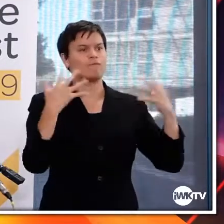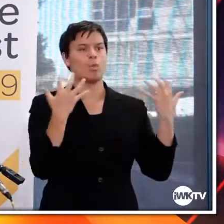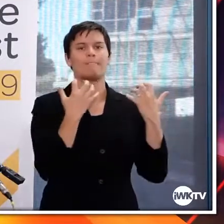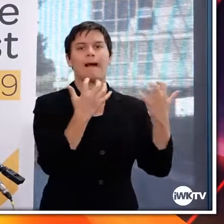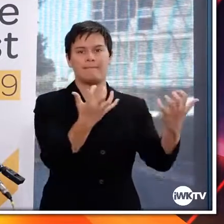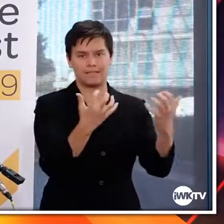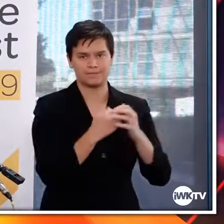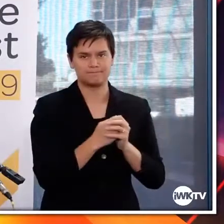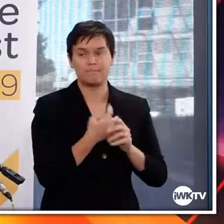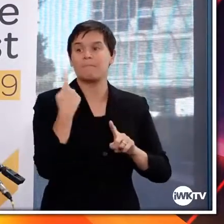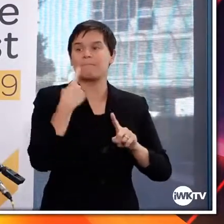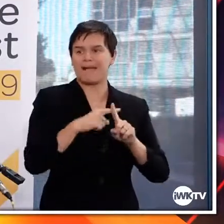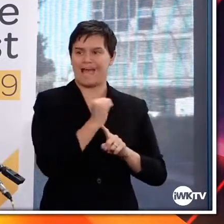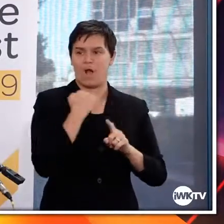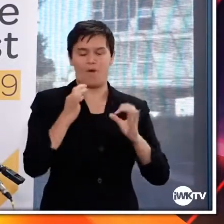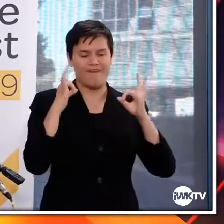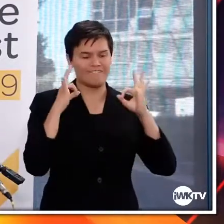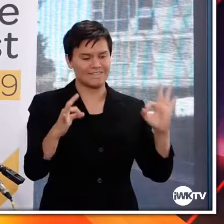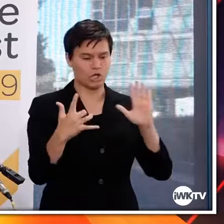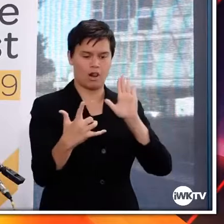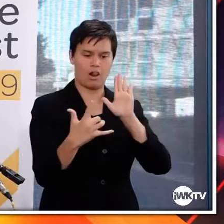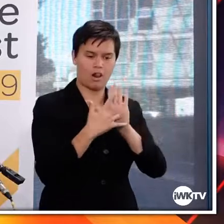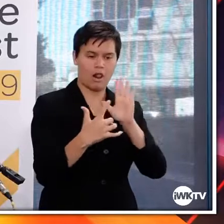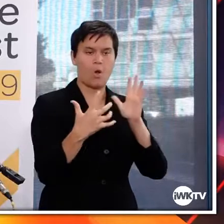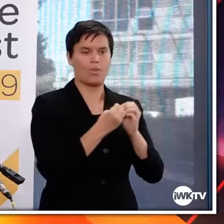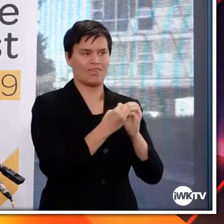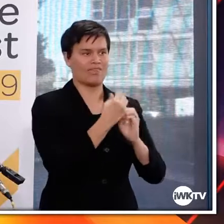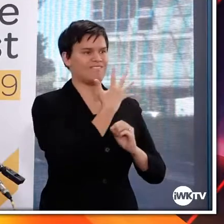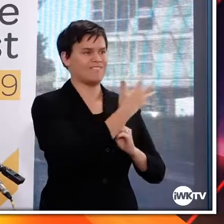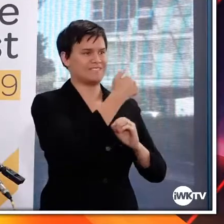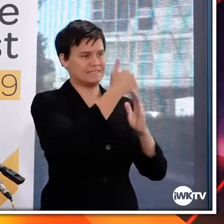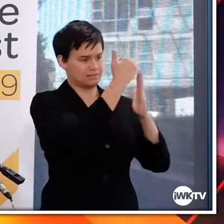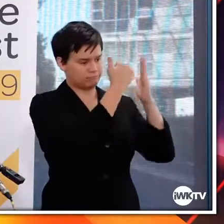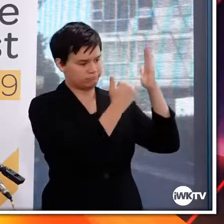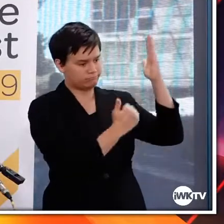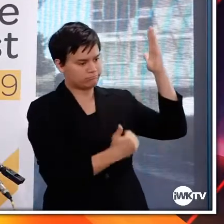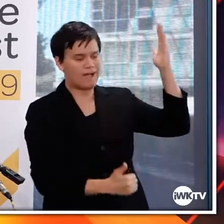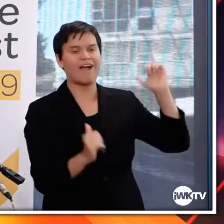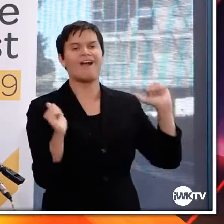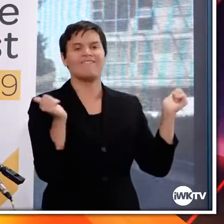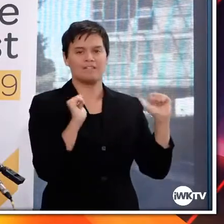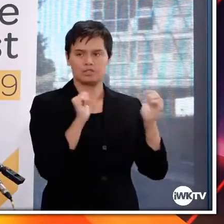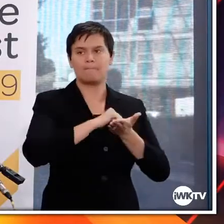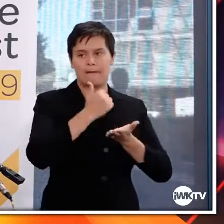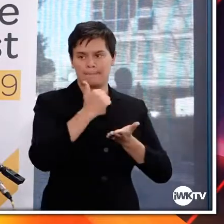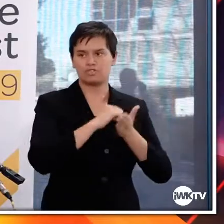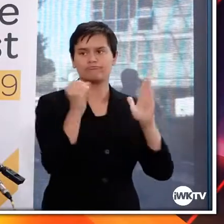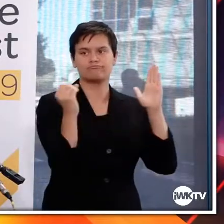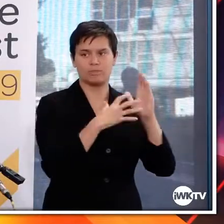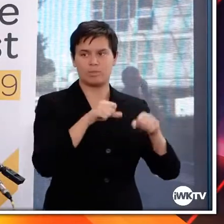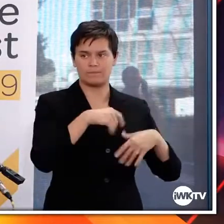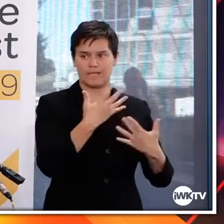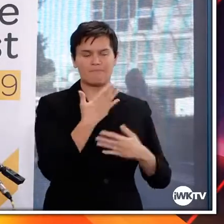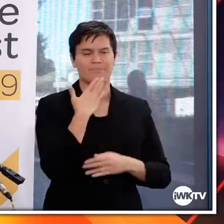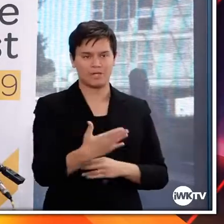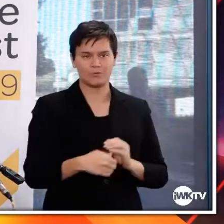the gazette notice, which has all the conditions attached with it. Thank you.